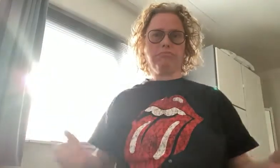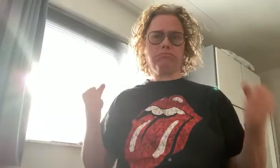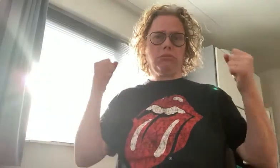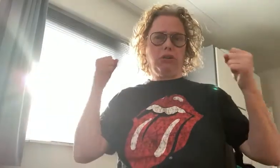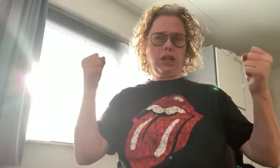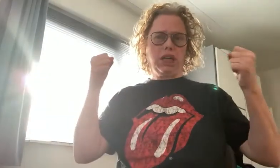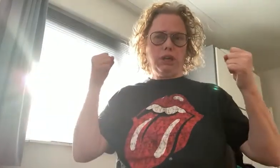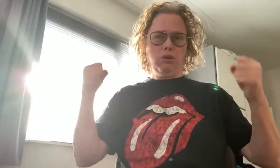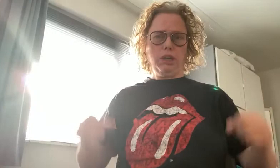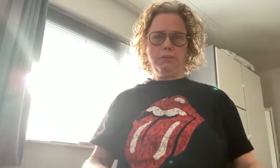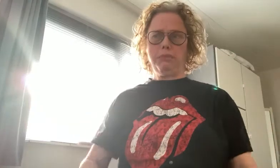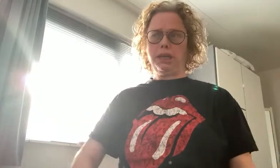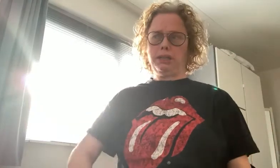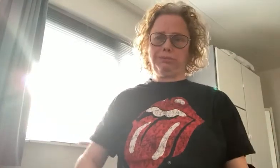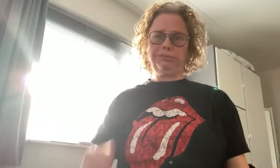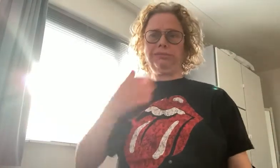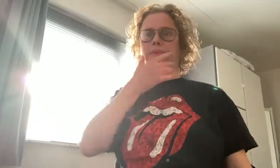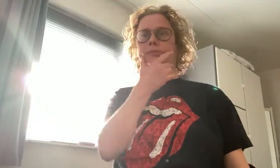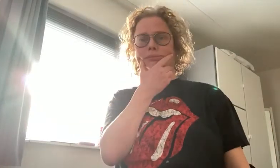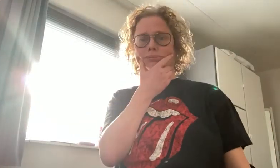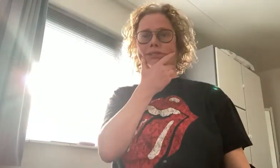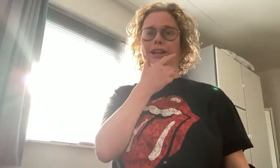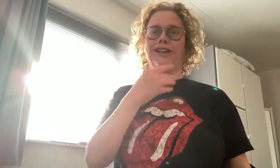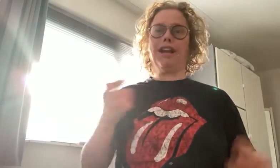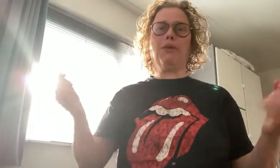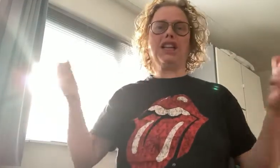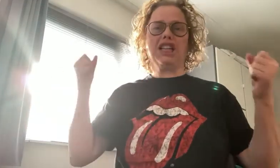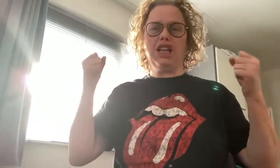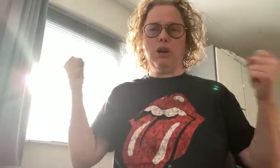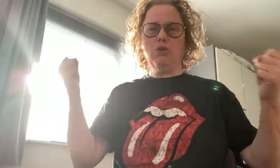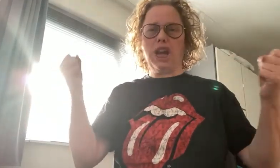I want to get loaded. I want to get loaded.